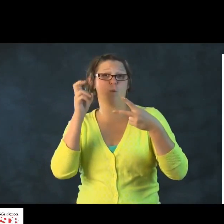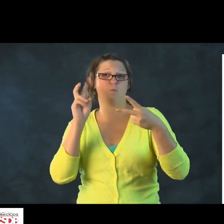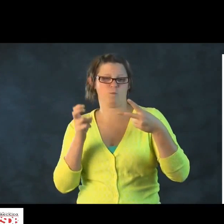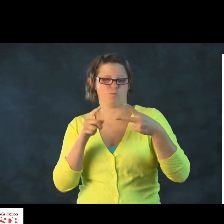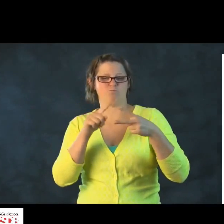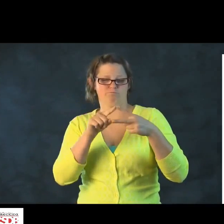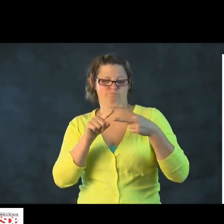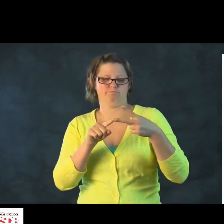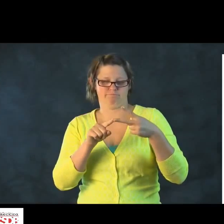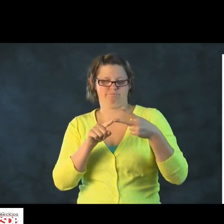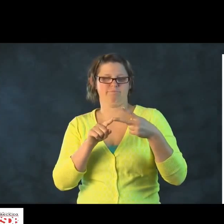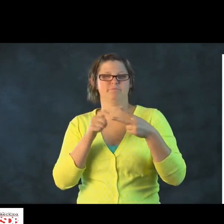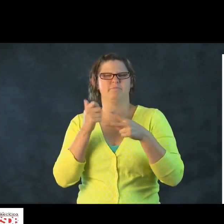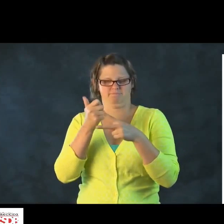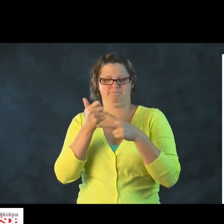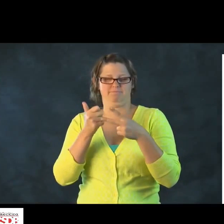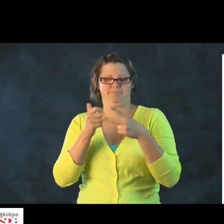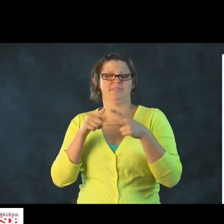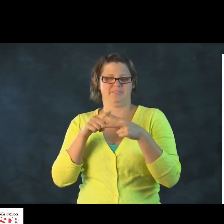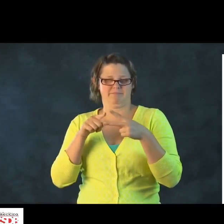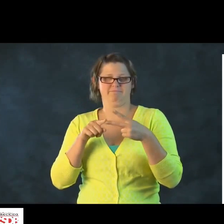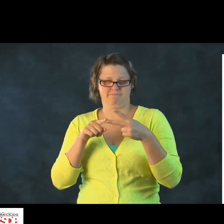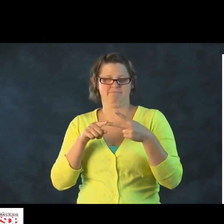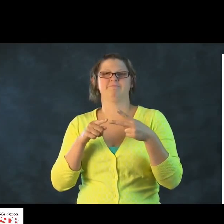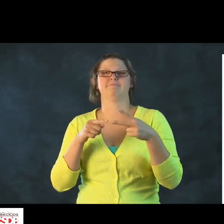I would like to leave you with two quotes.